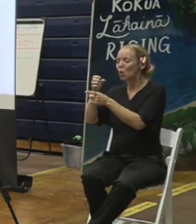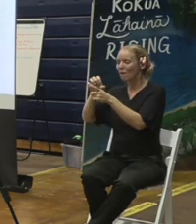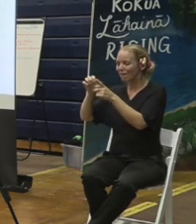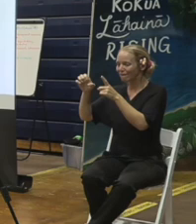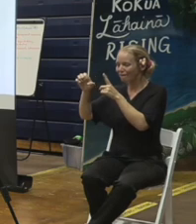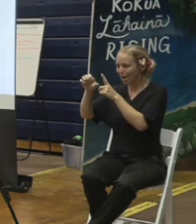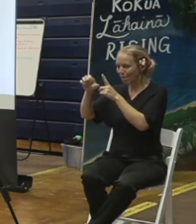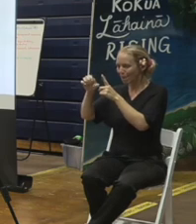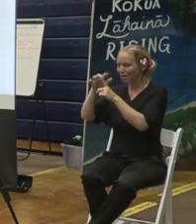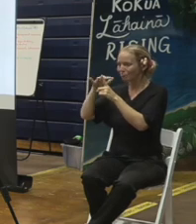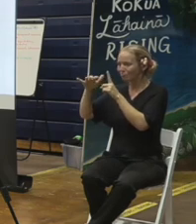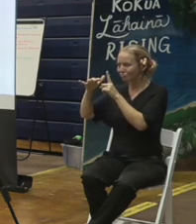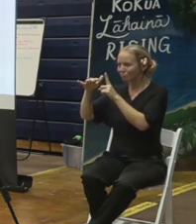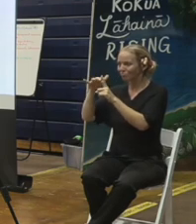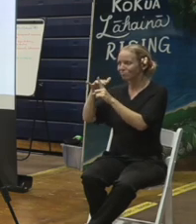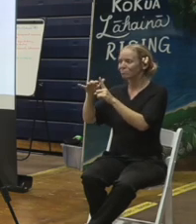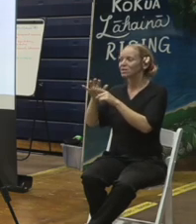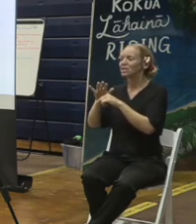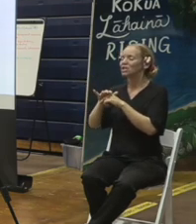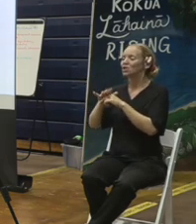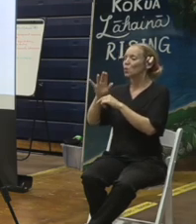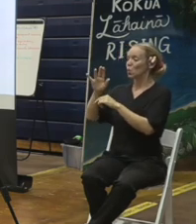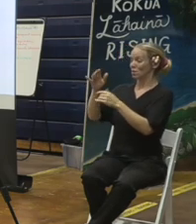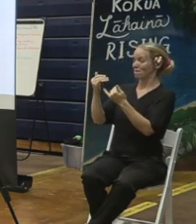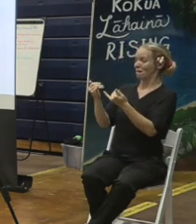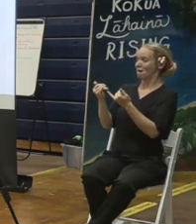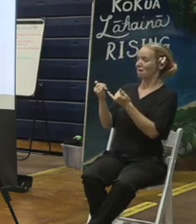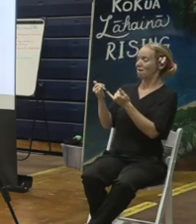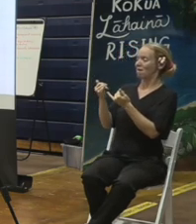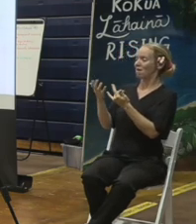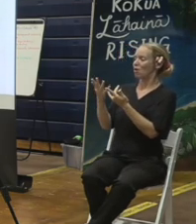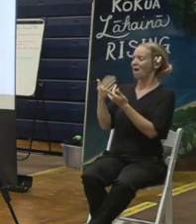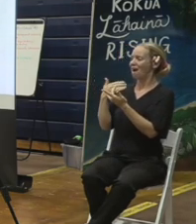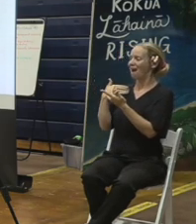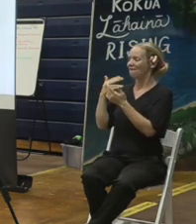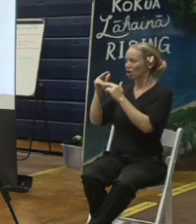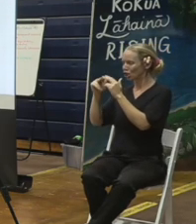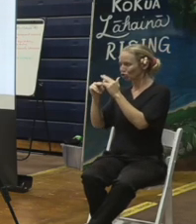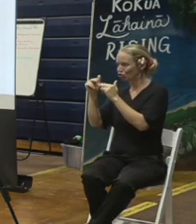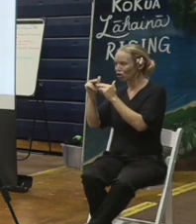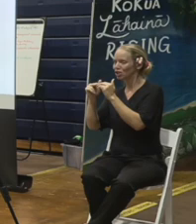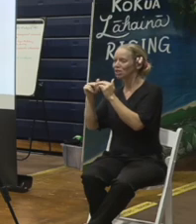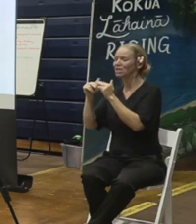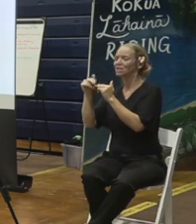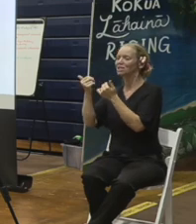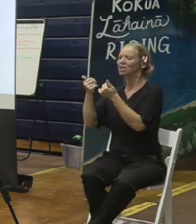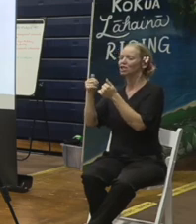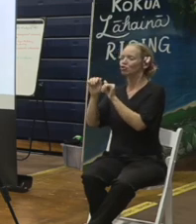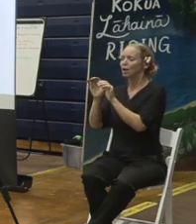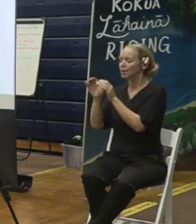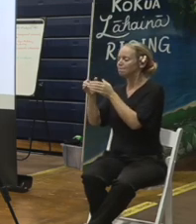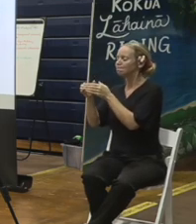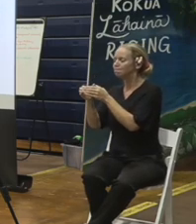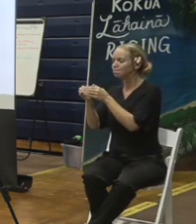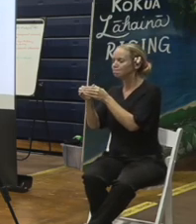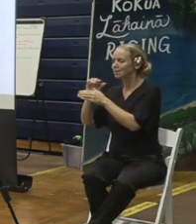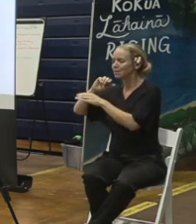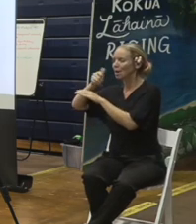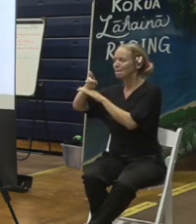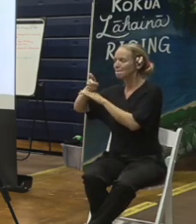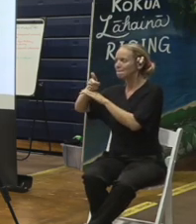construction today. It has been under construction for a few weeks now. It is templated to be complete by